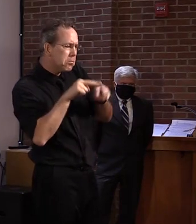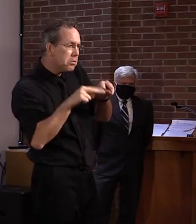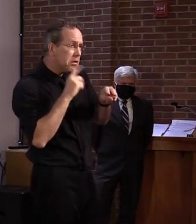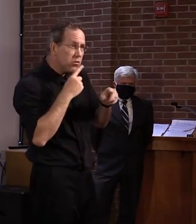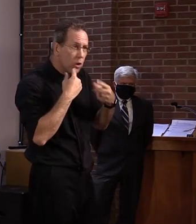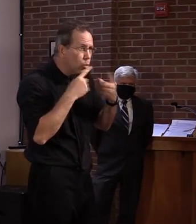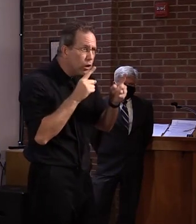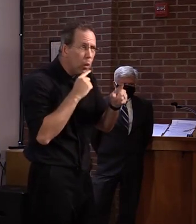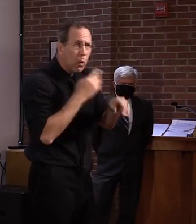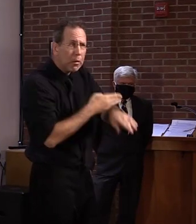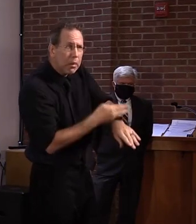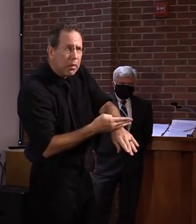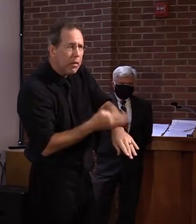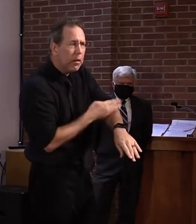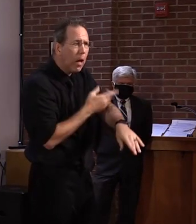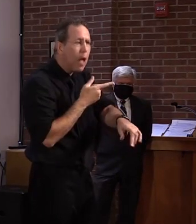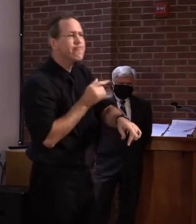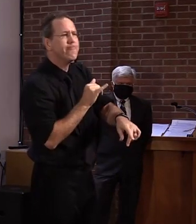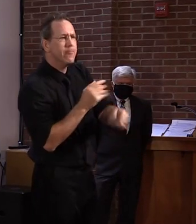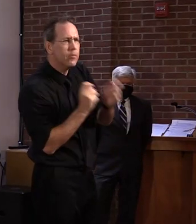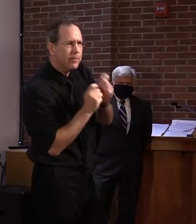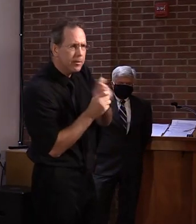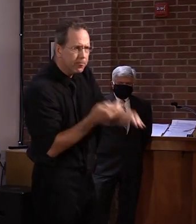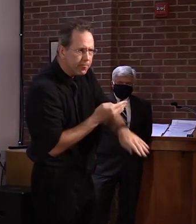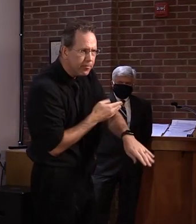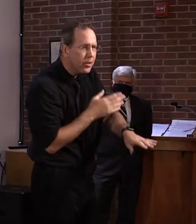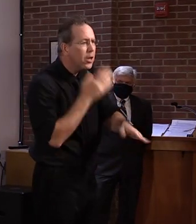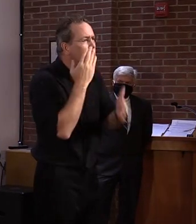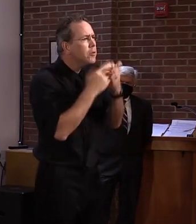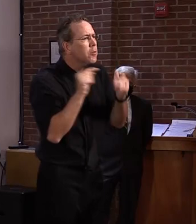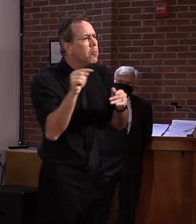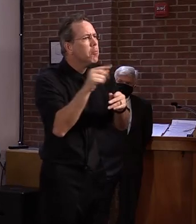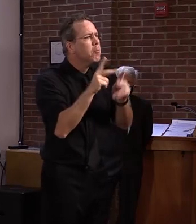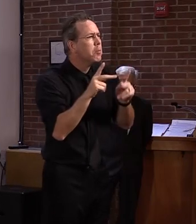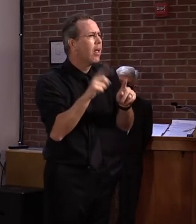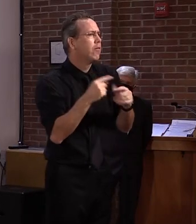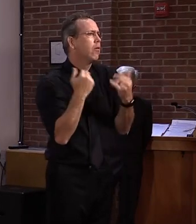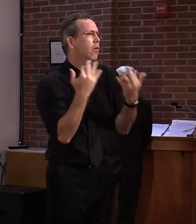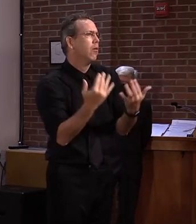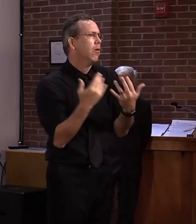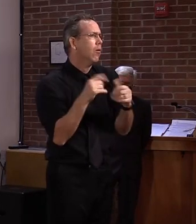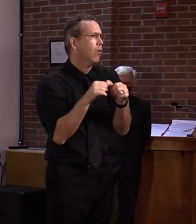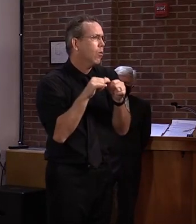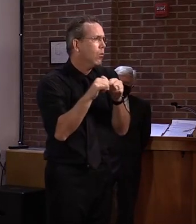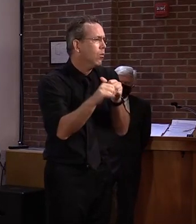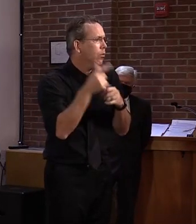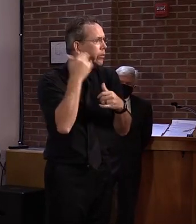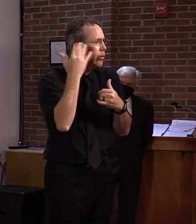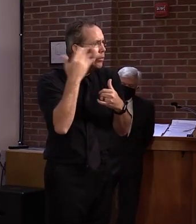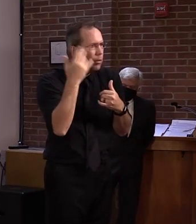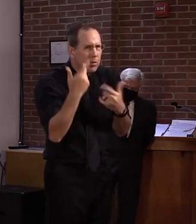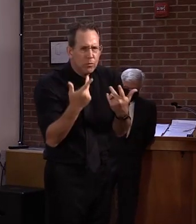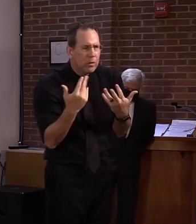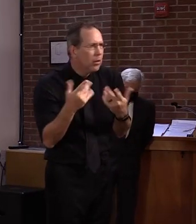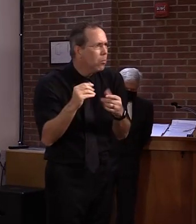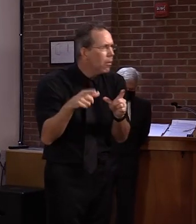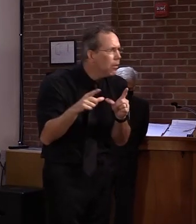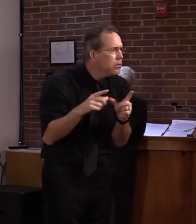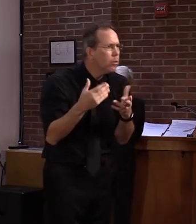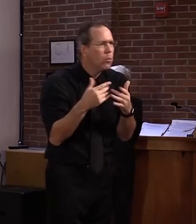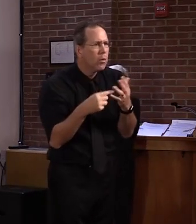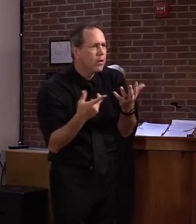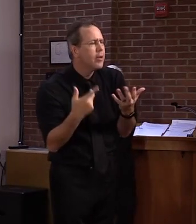understand that some customers have had to wait to take care of important business at the DMV. Because of COVID,